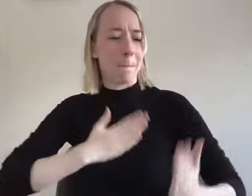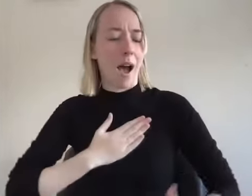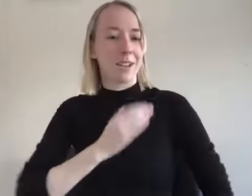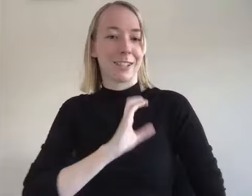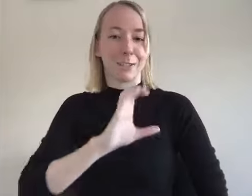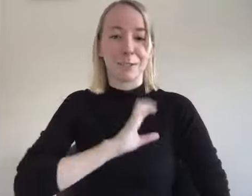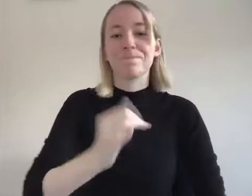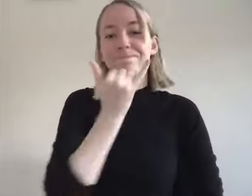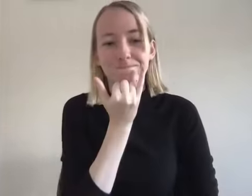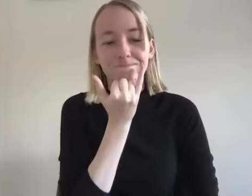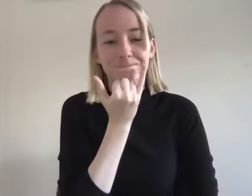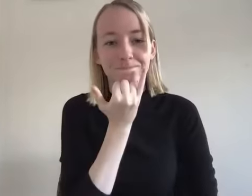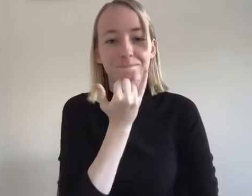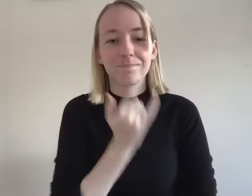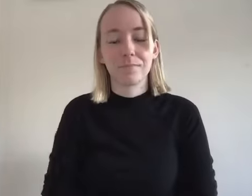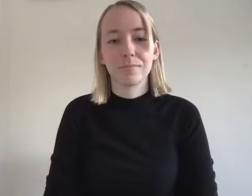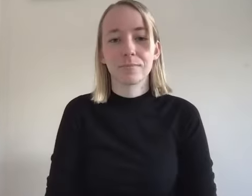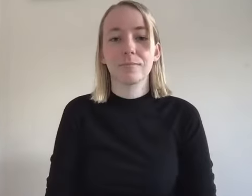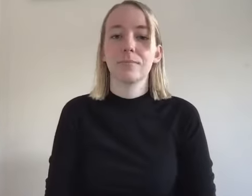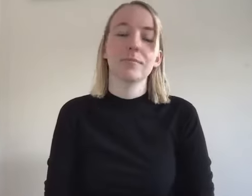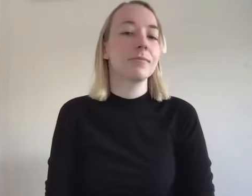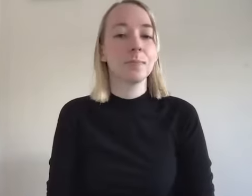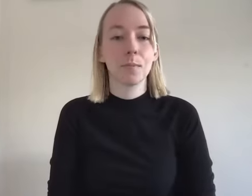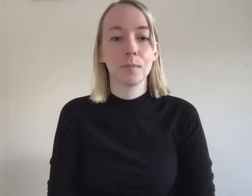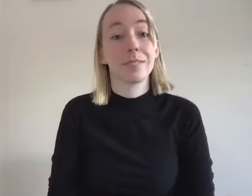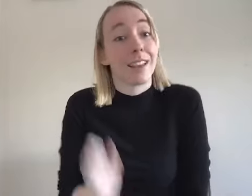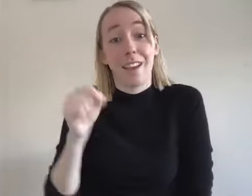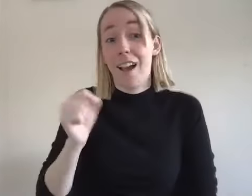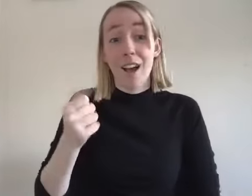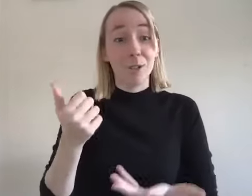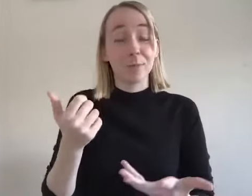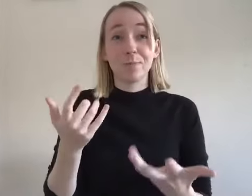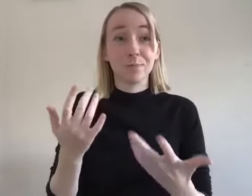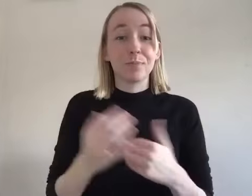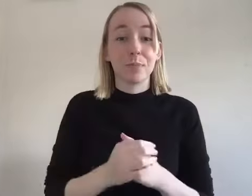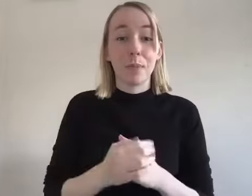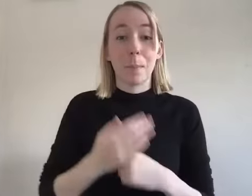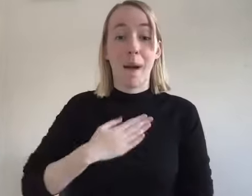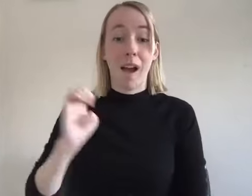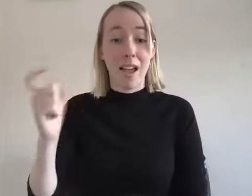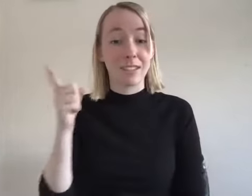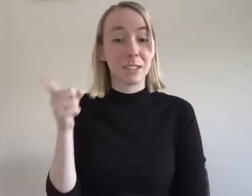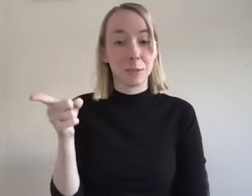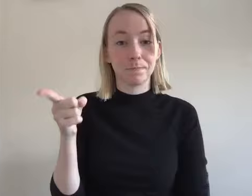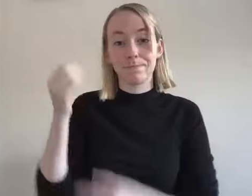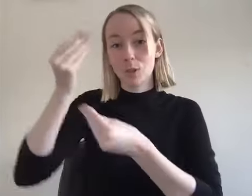with um my character defects and um yeah i mean when my ex